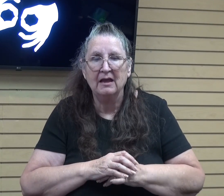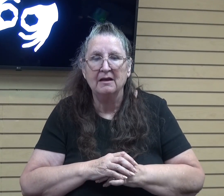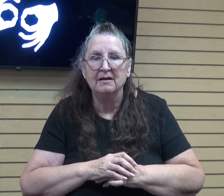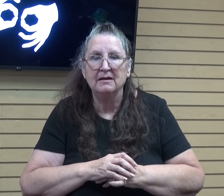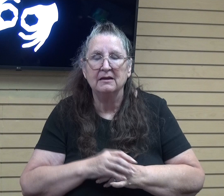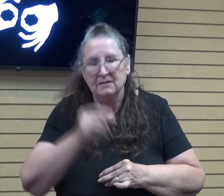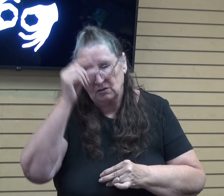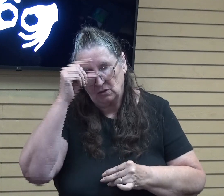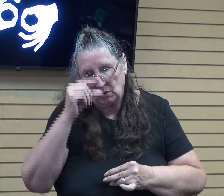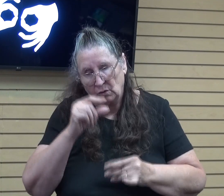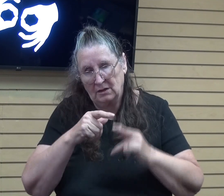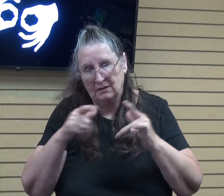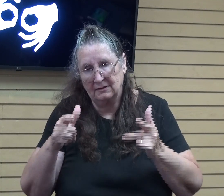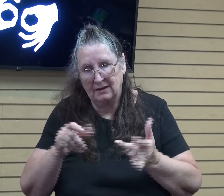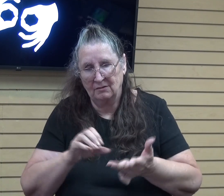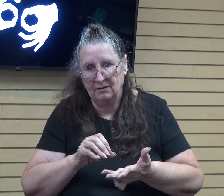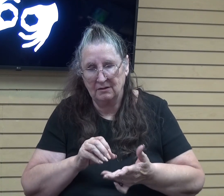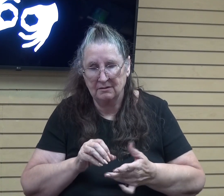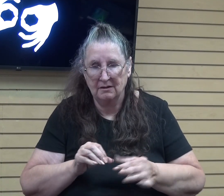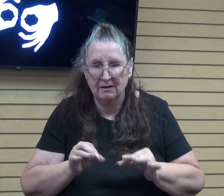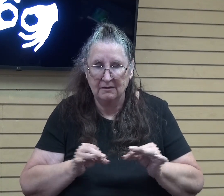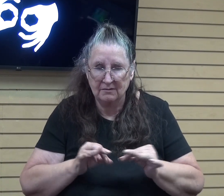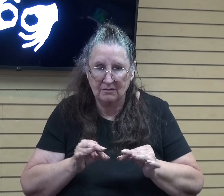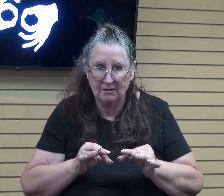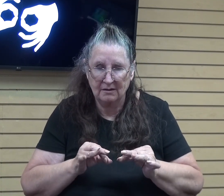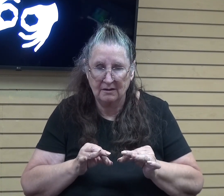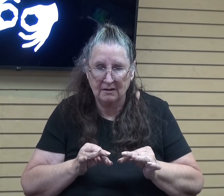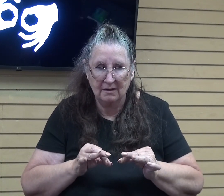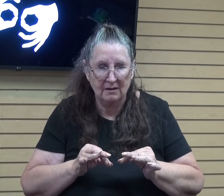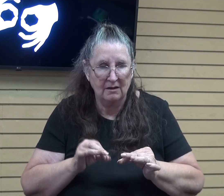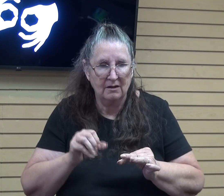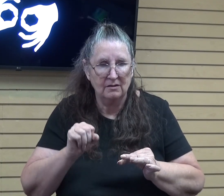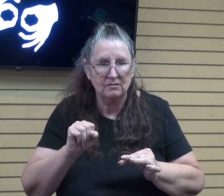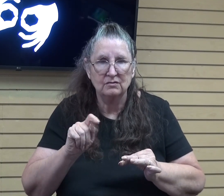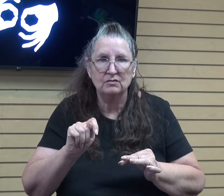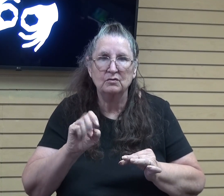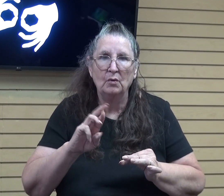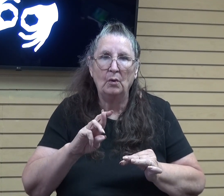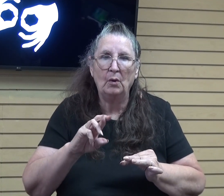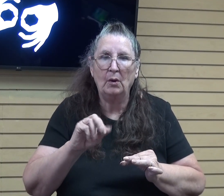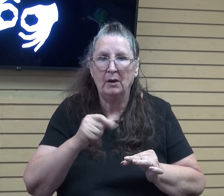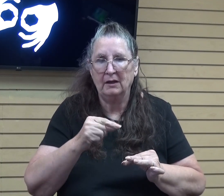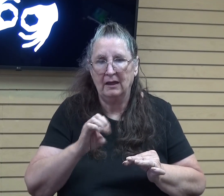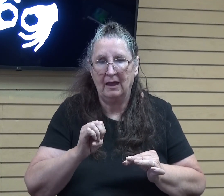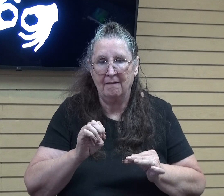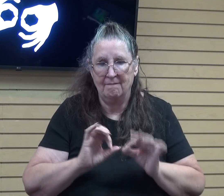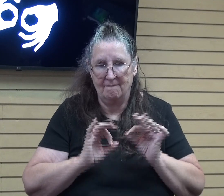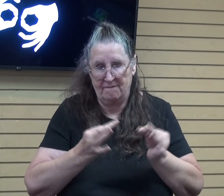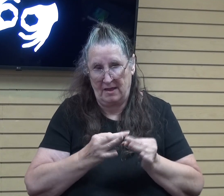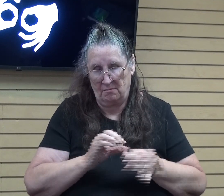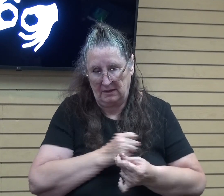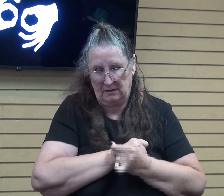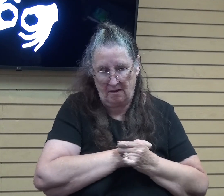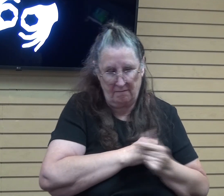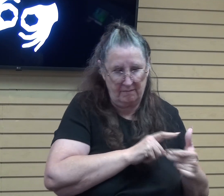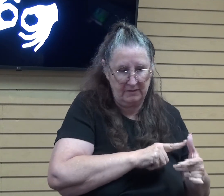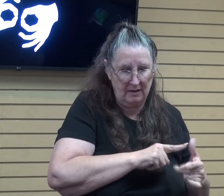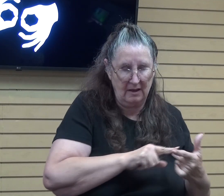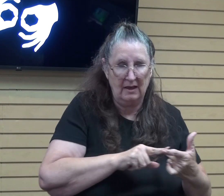there's storge, which is like family love. There's eros, which is like